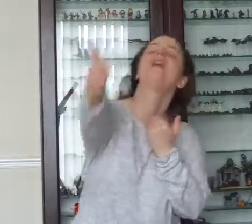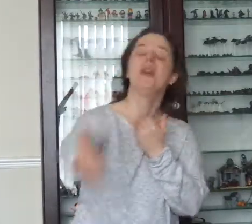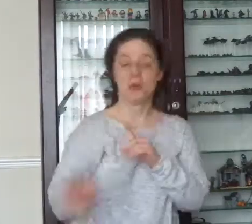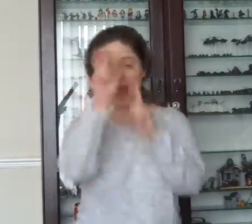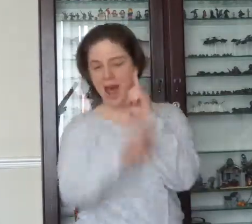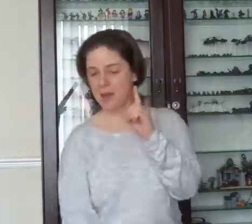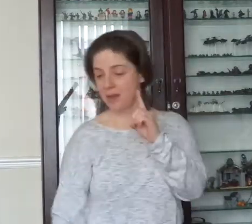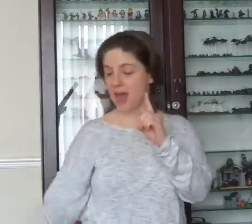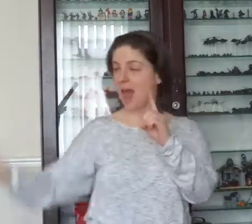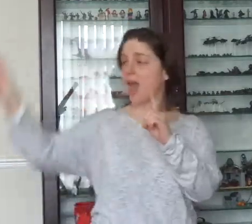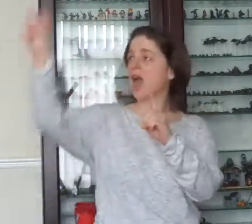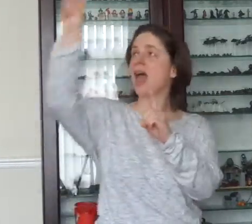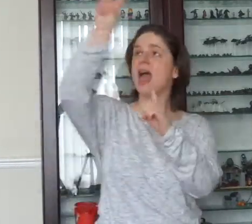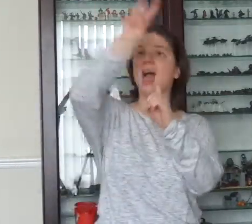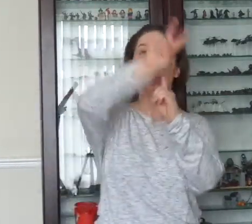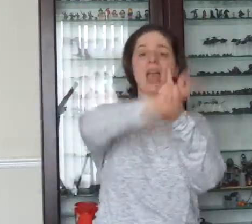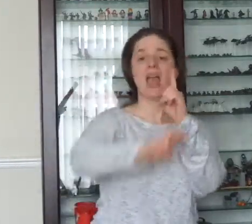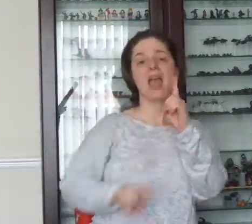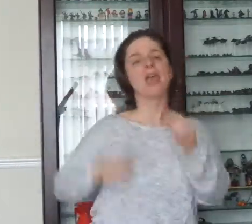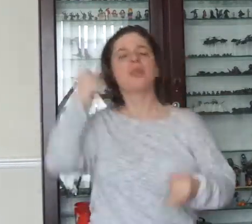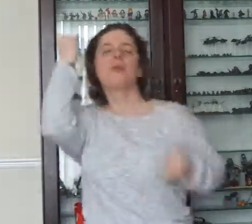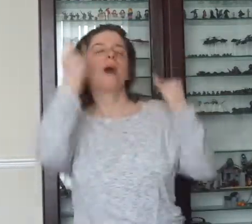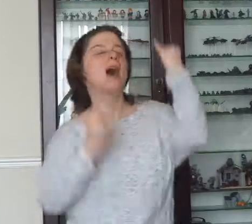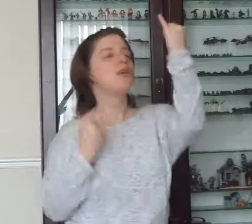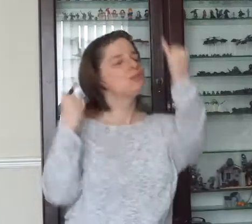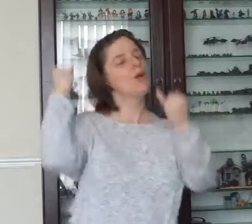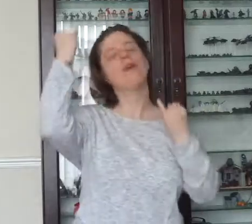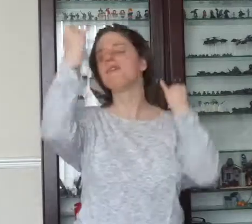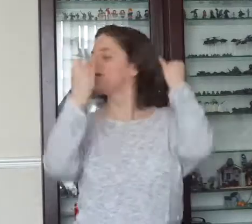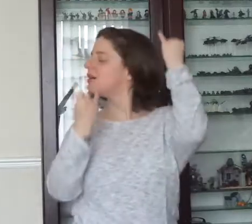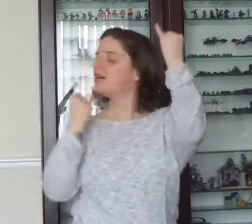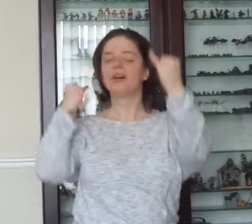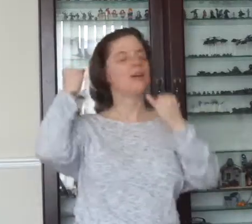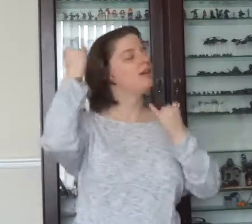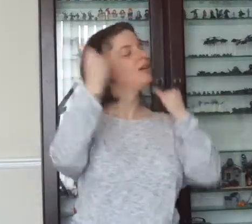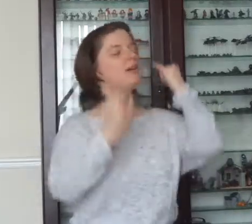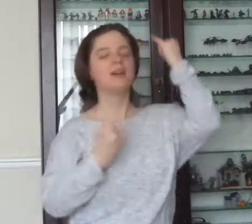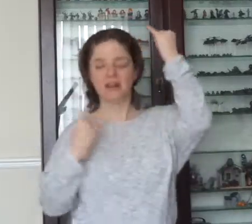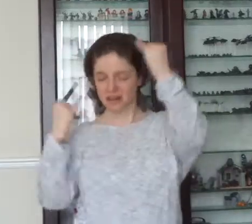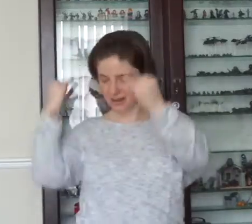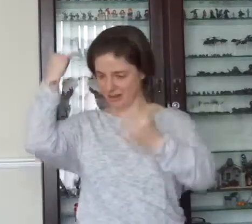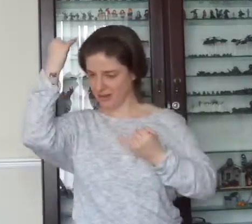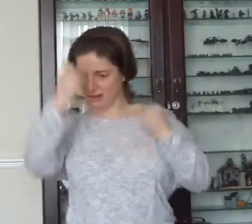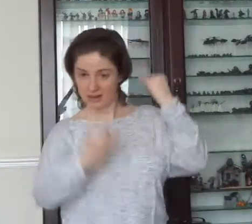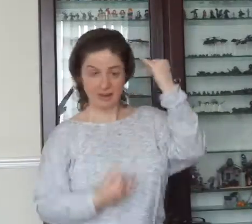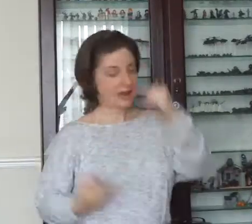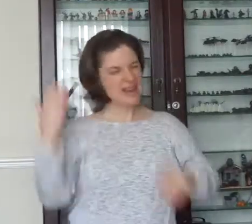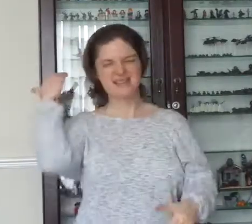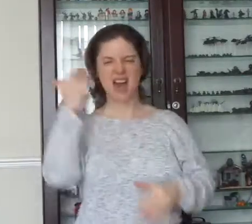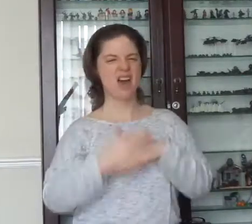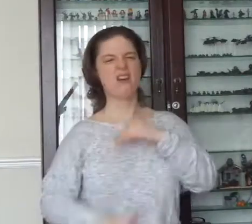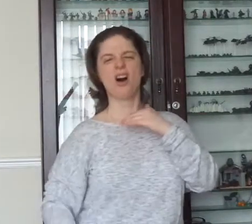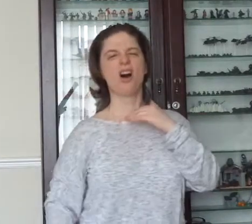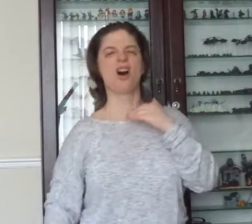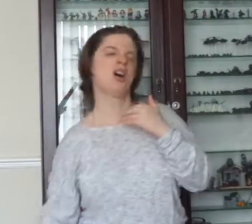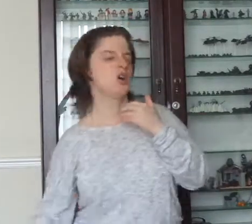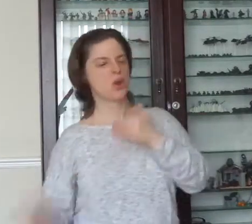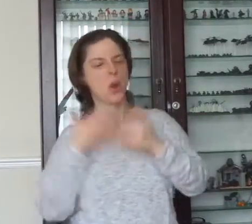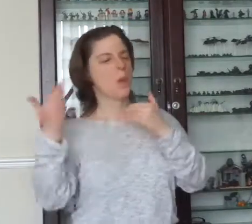till I play the wild rover no never, no